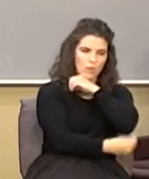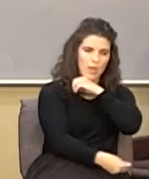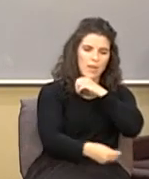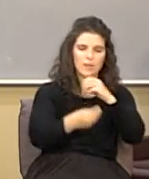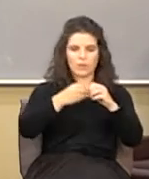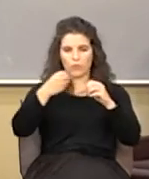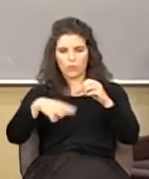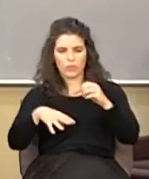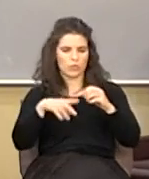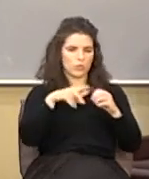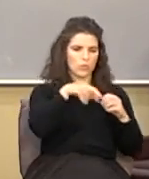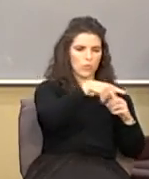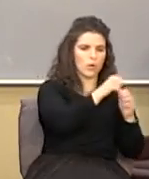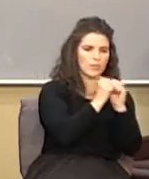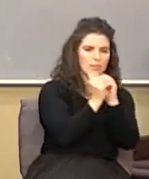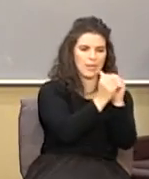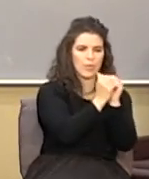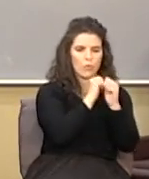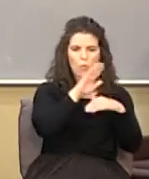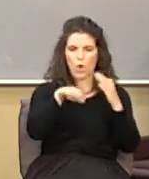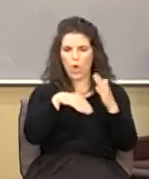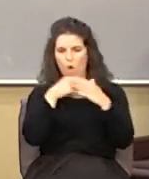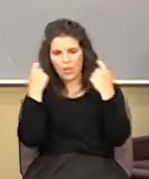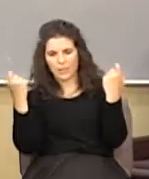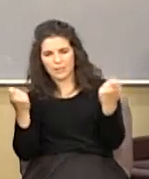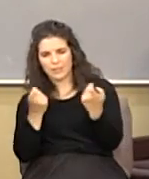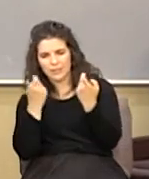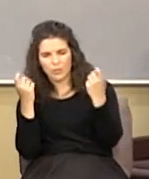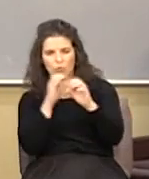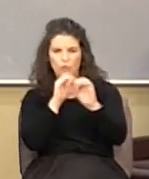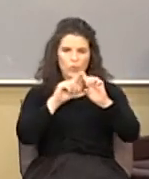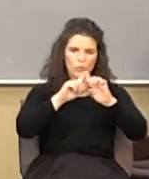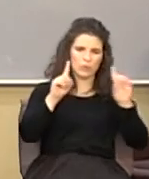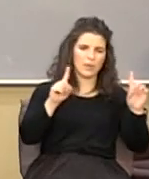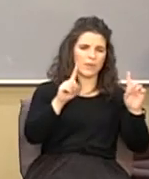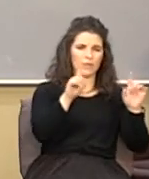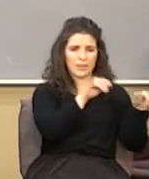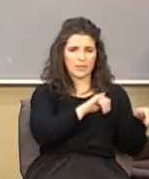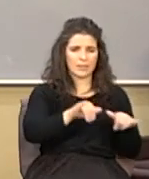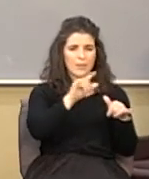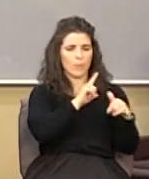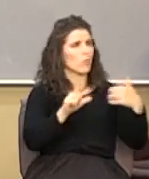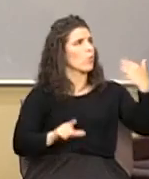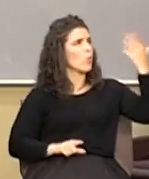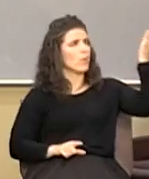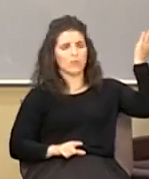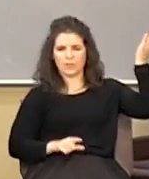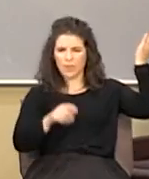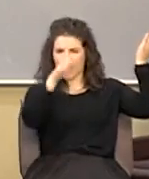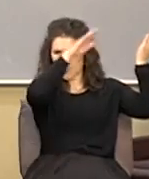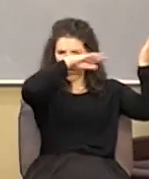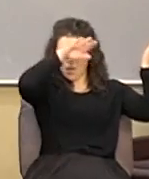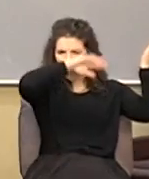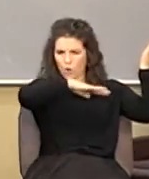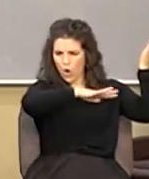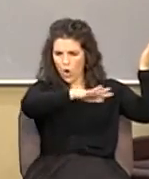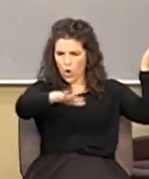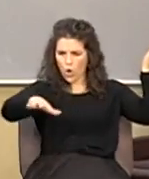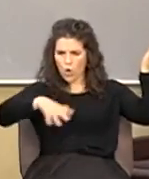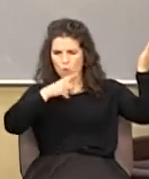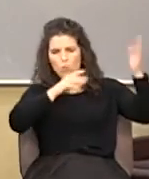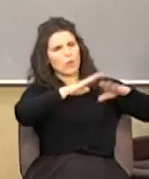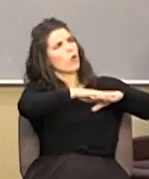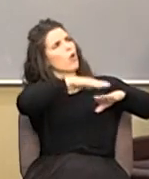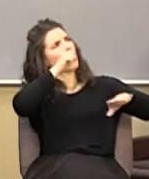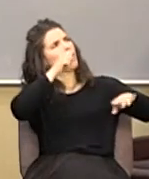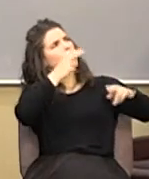in sin and then he says there is no difference for the same Lord above all is above all whosoever shall call upon the name of the